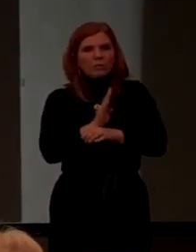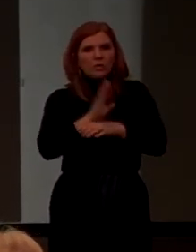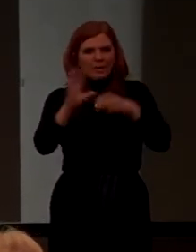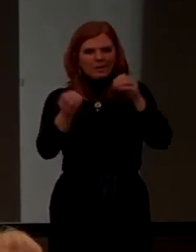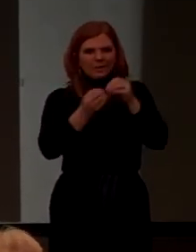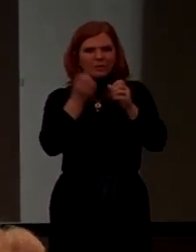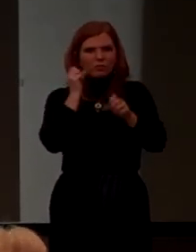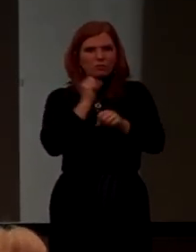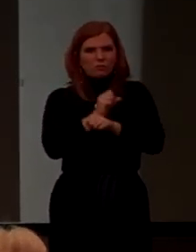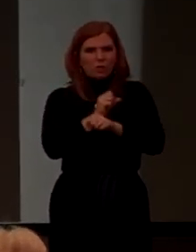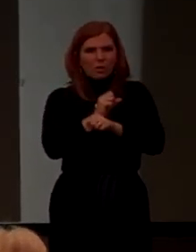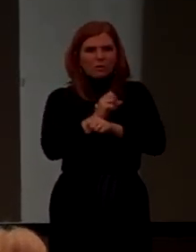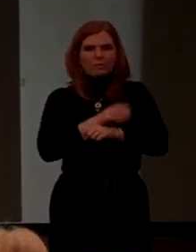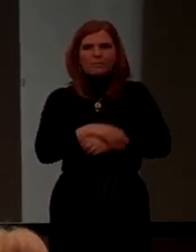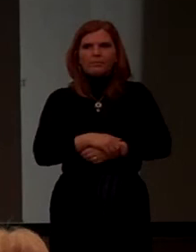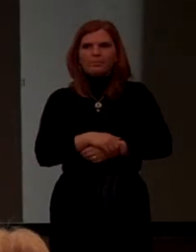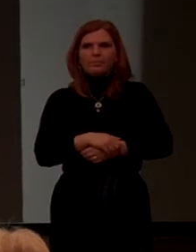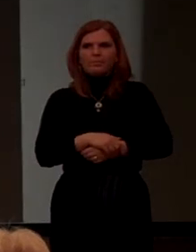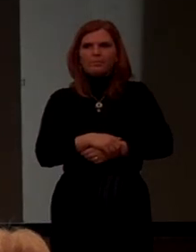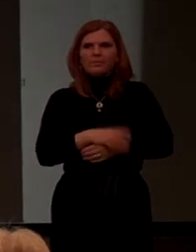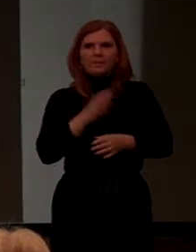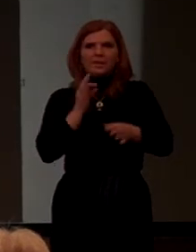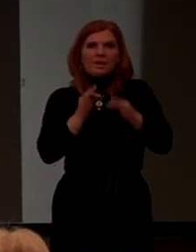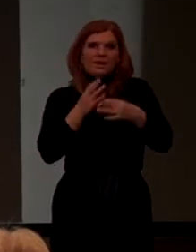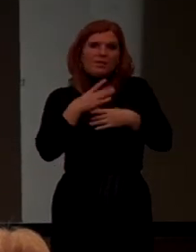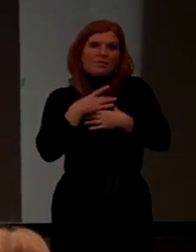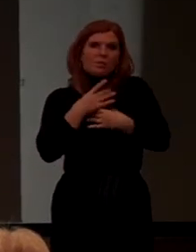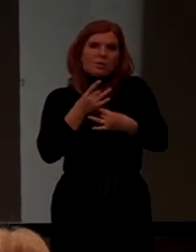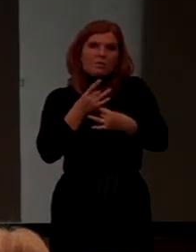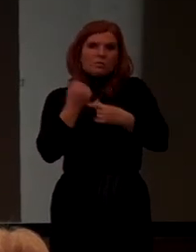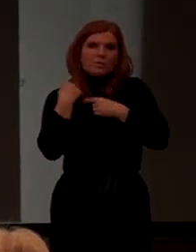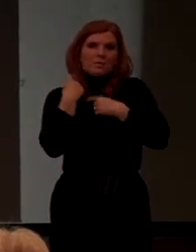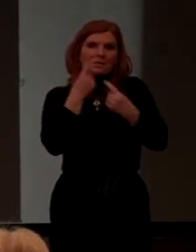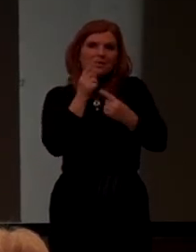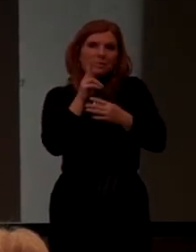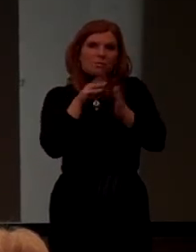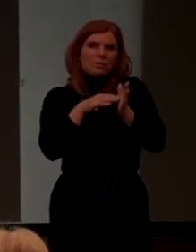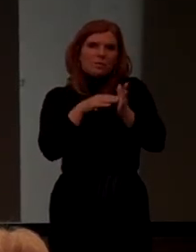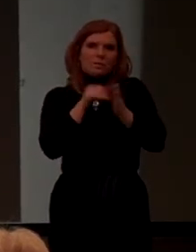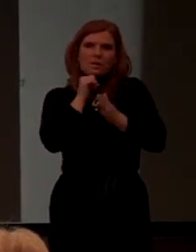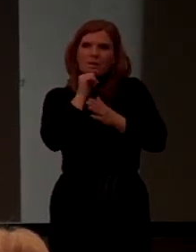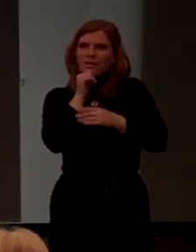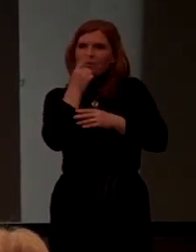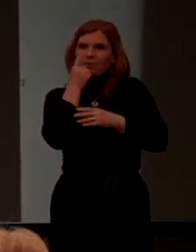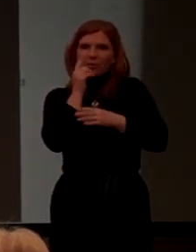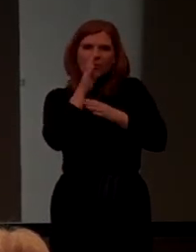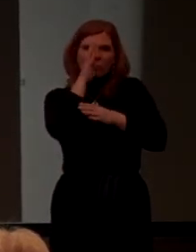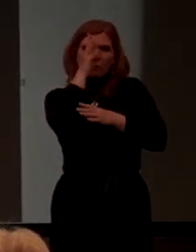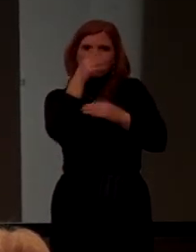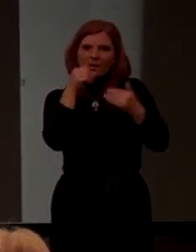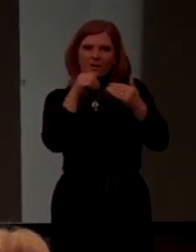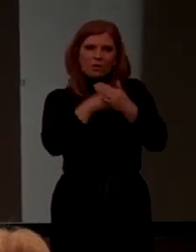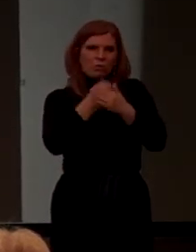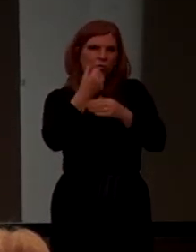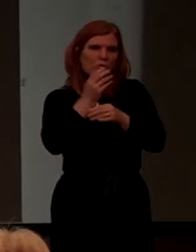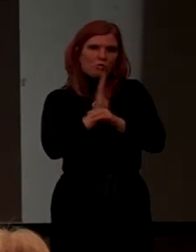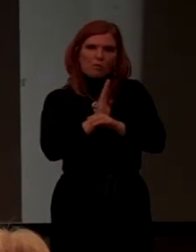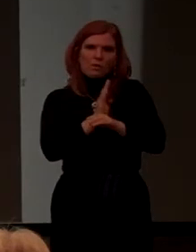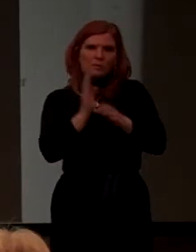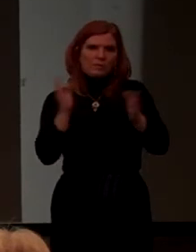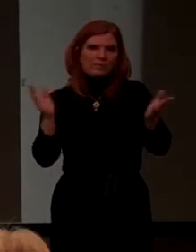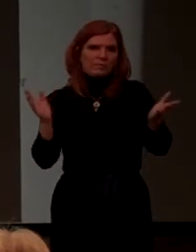additional jobs. If you're interested, by the way, since 2000, I don't think we've created any new jobs.